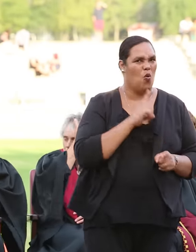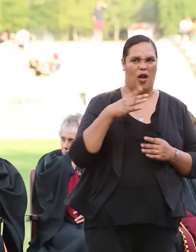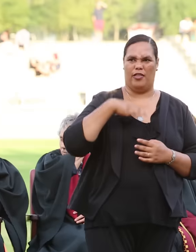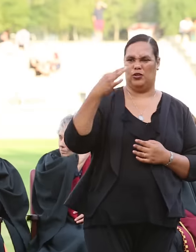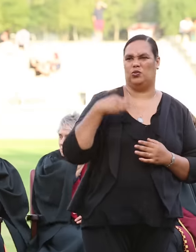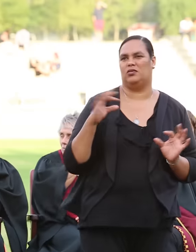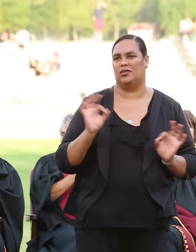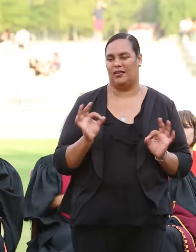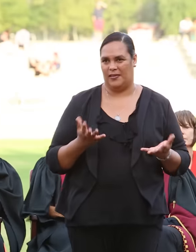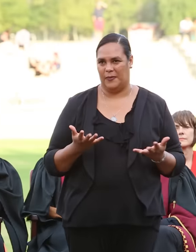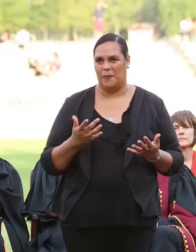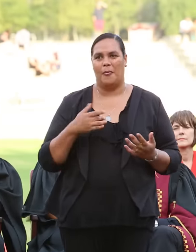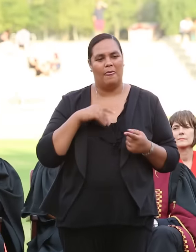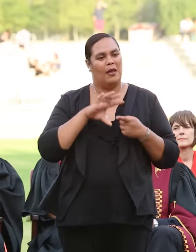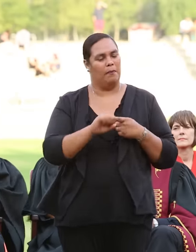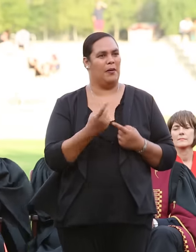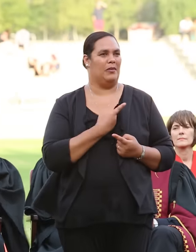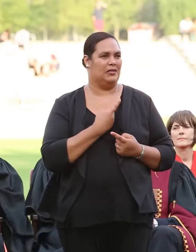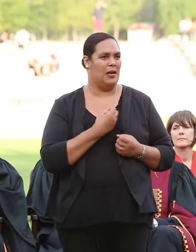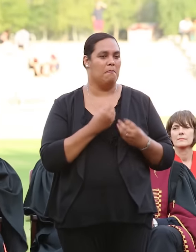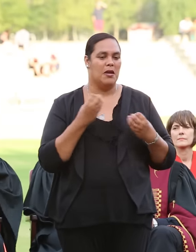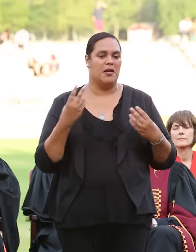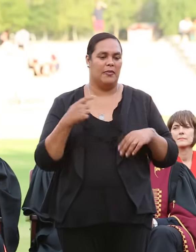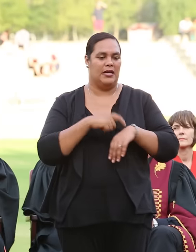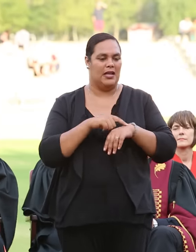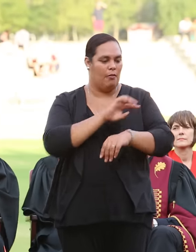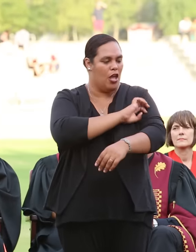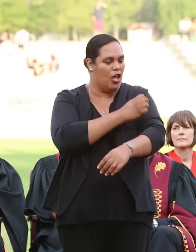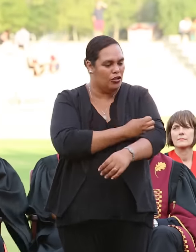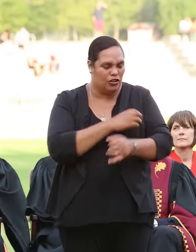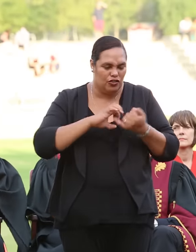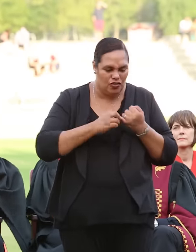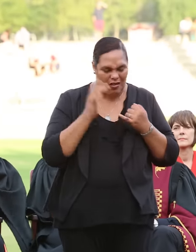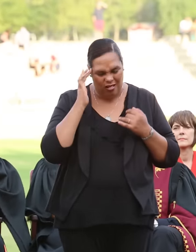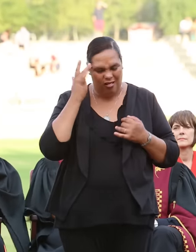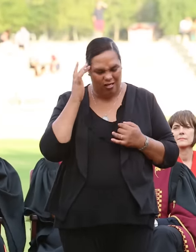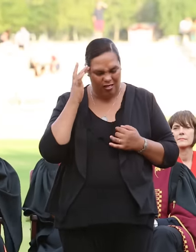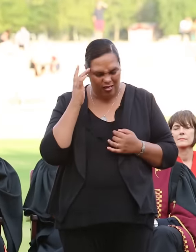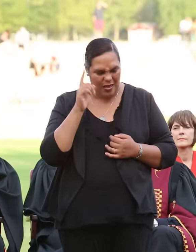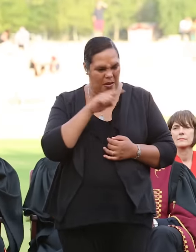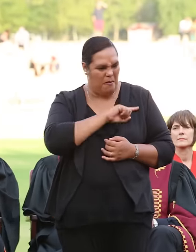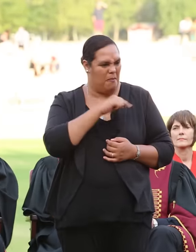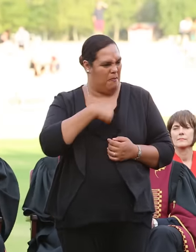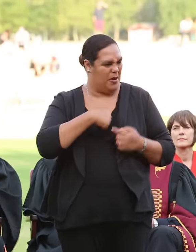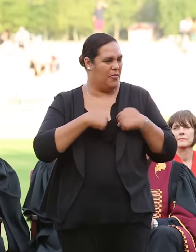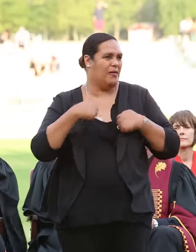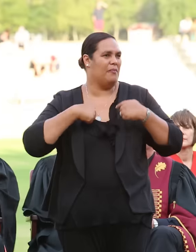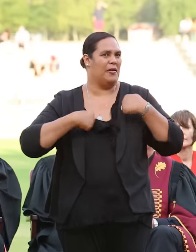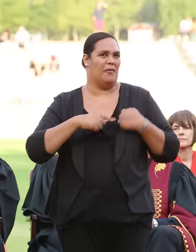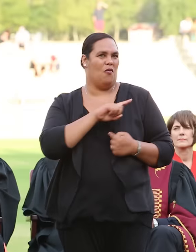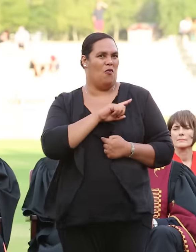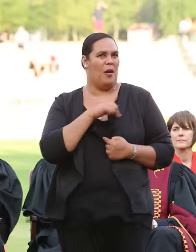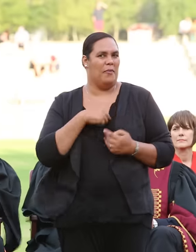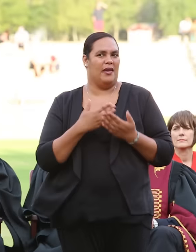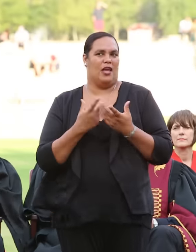they not choose me? I found myself spending so much time and energy on trying to understand my inadequacies and where